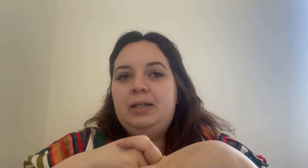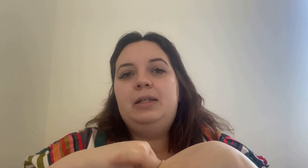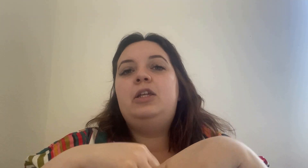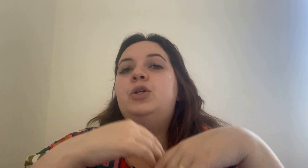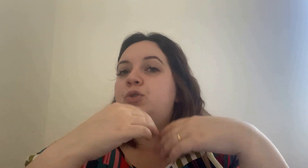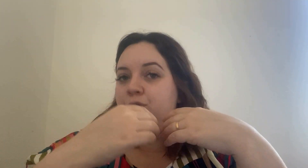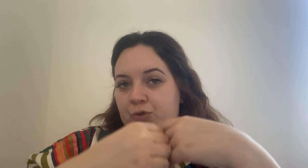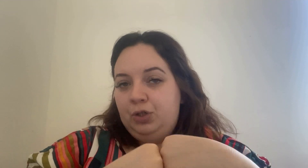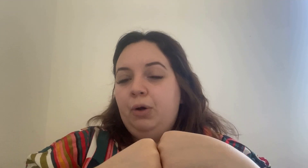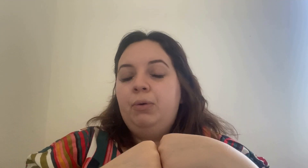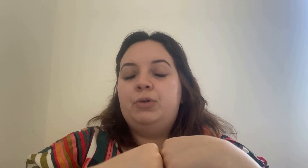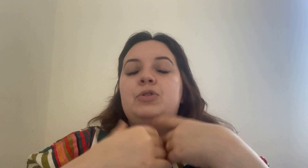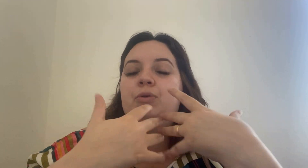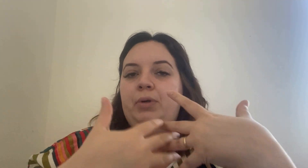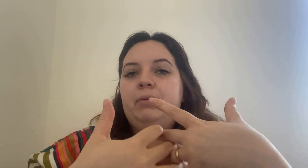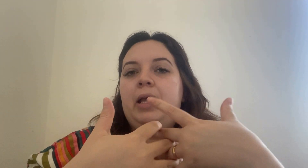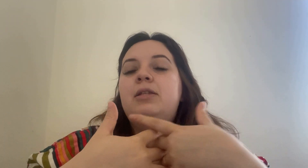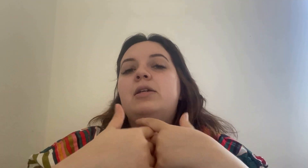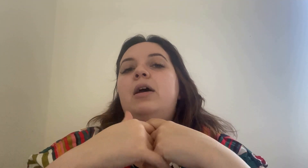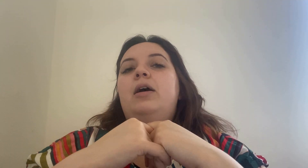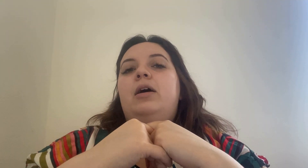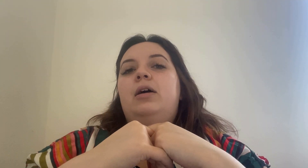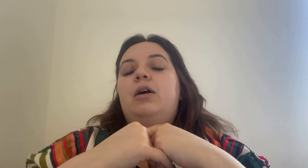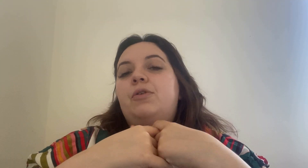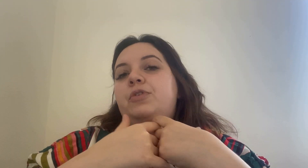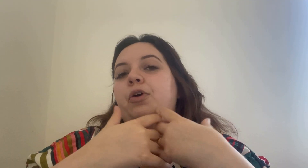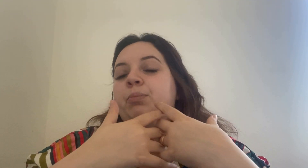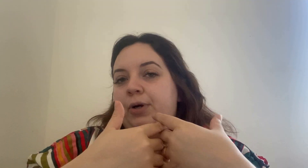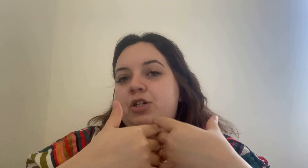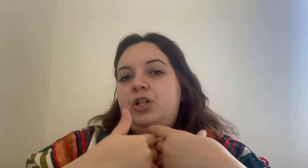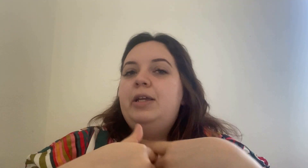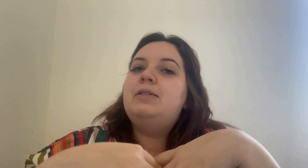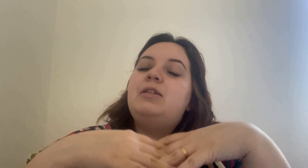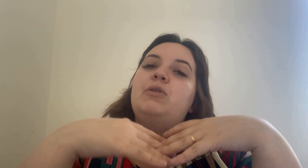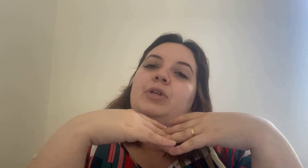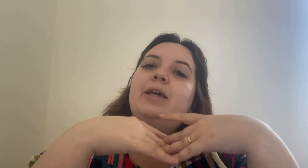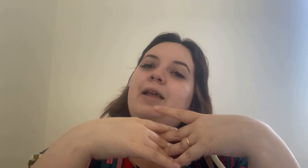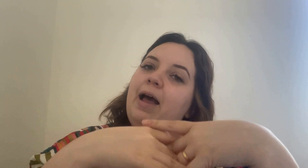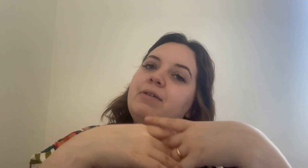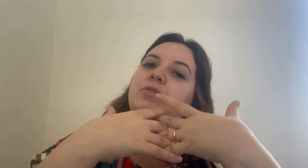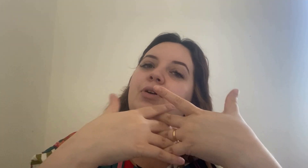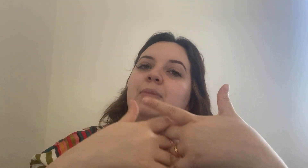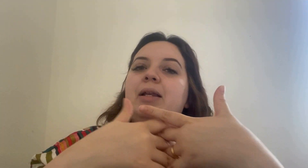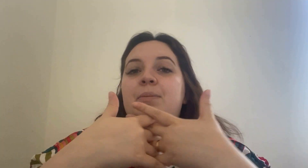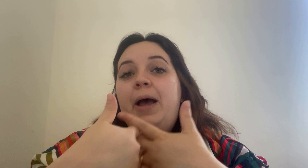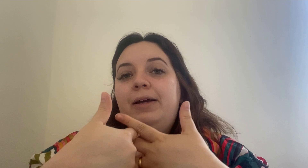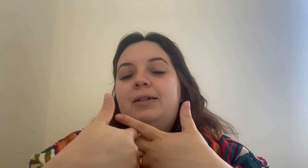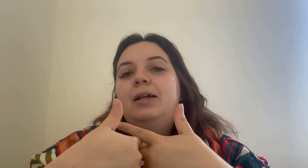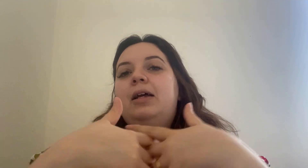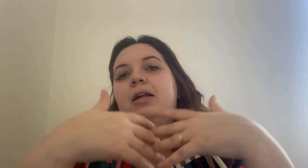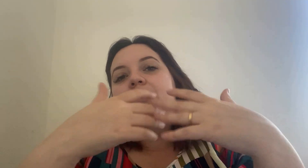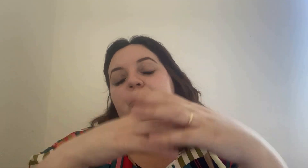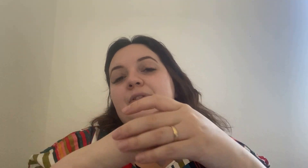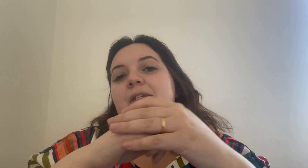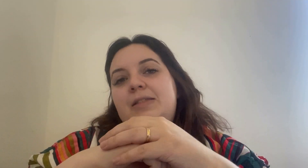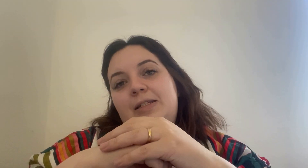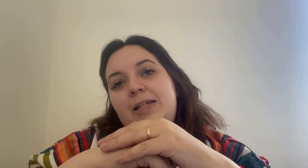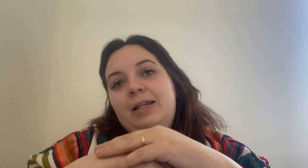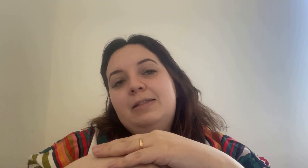you do so for do regret uh of your purchase you can have your money back until 60 days